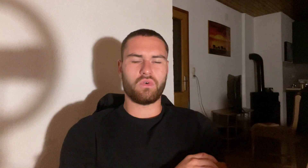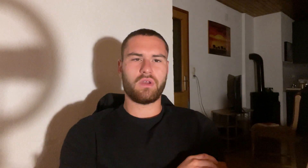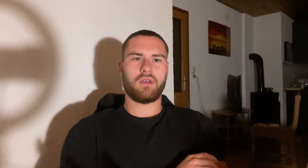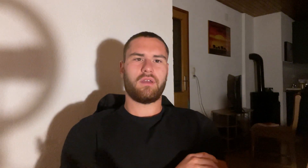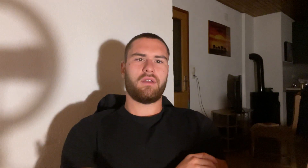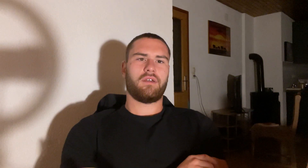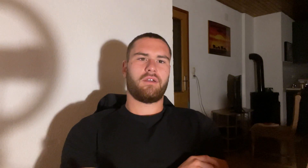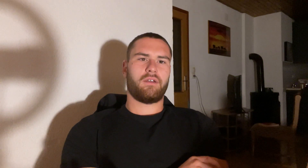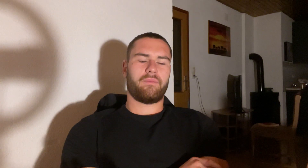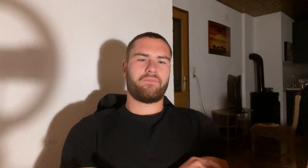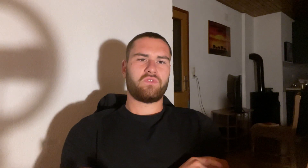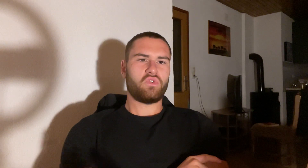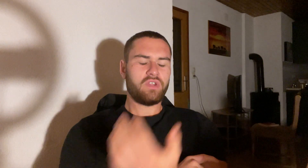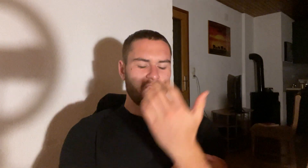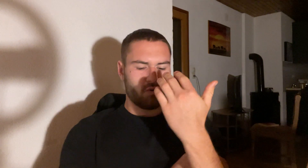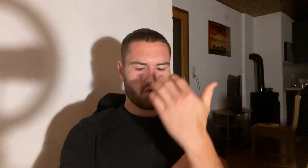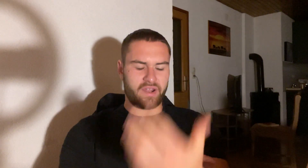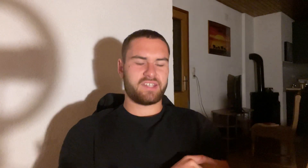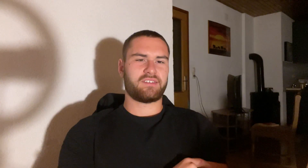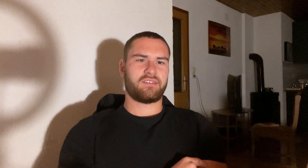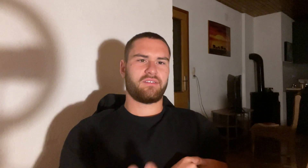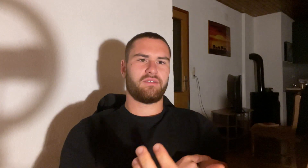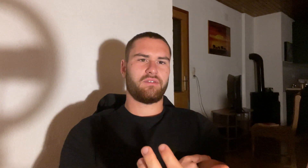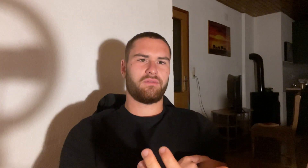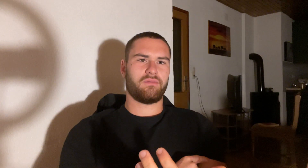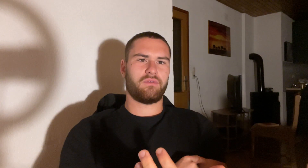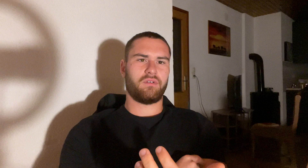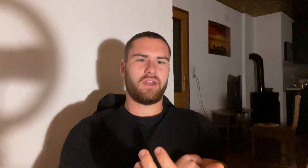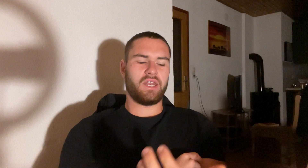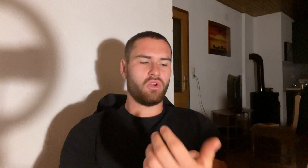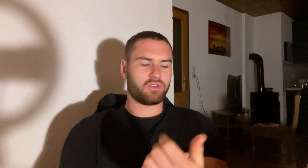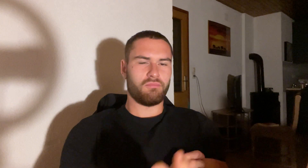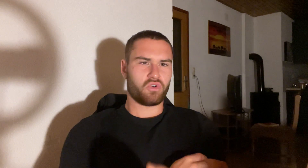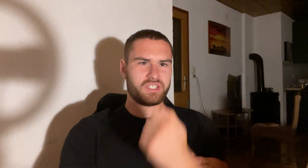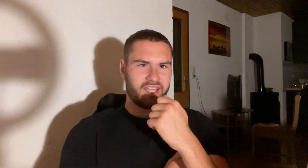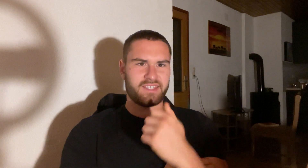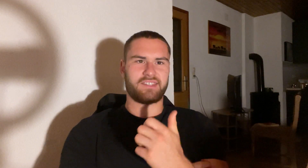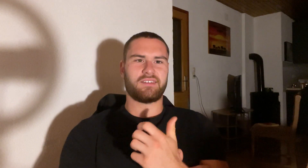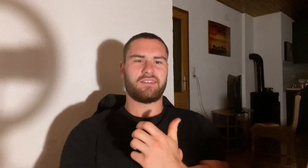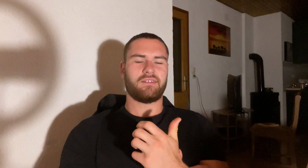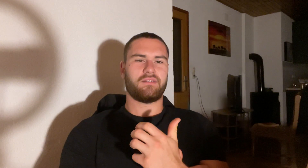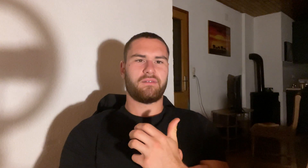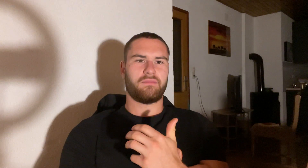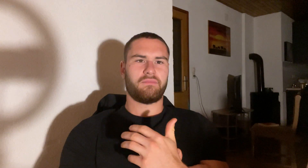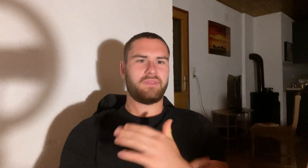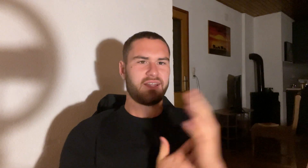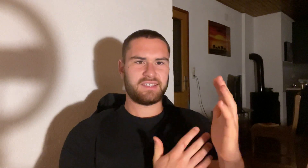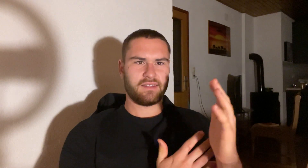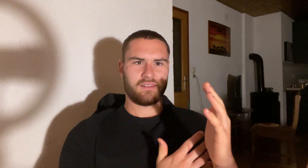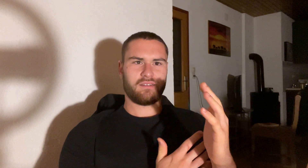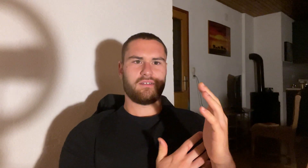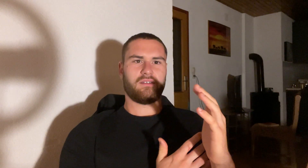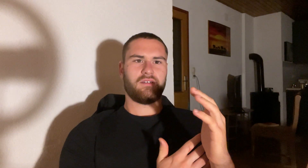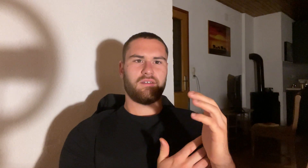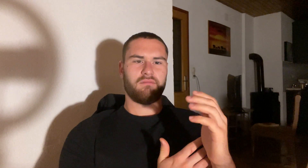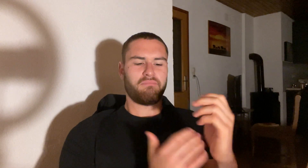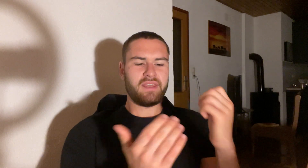you need more rest and not more sets that's it be